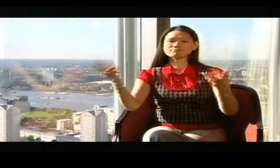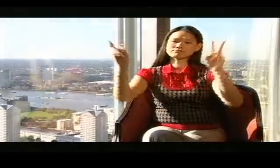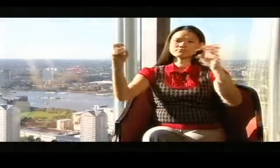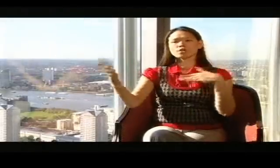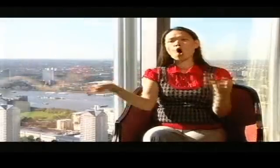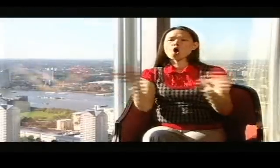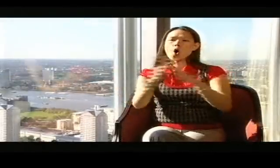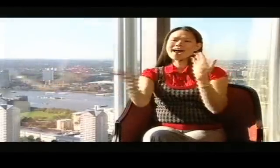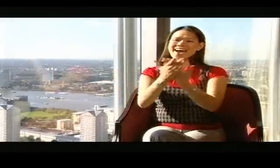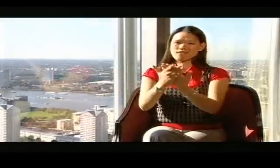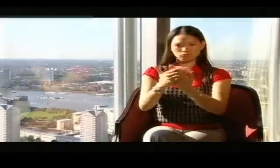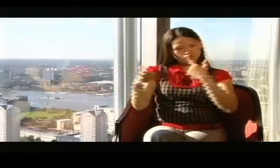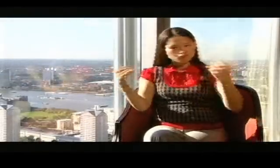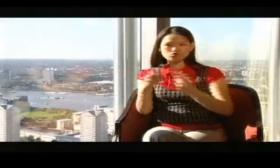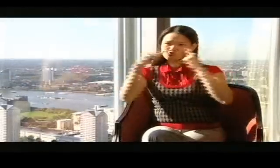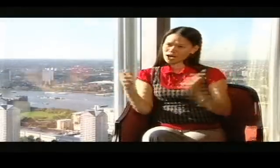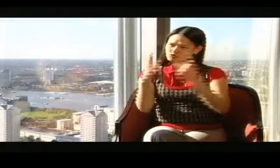closed claims, which I felt ready to do.